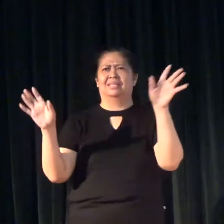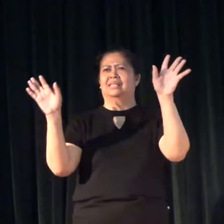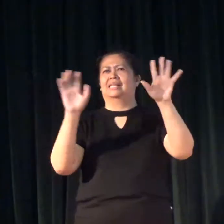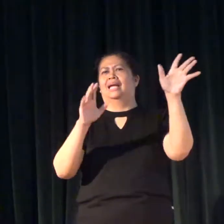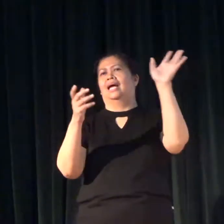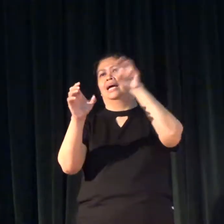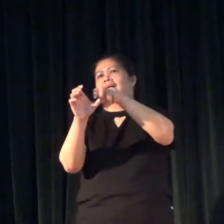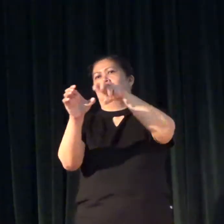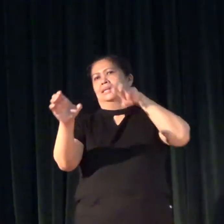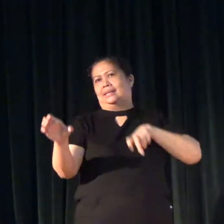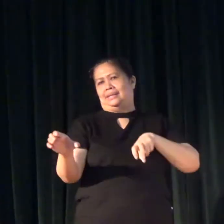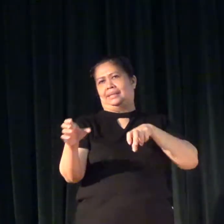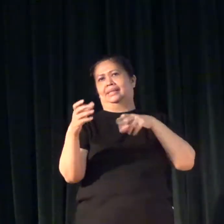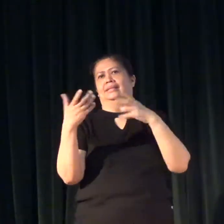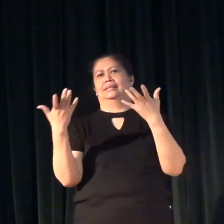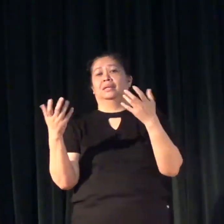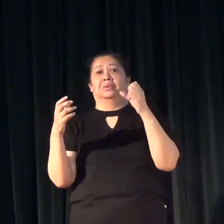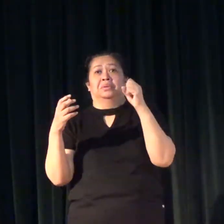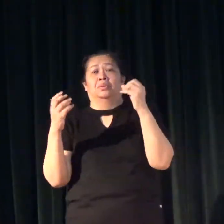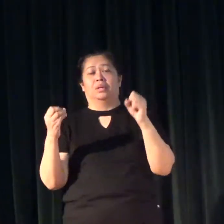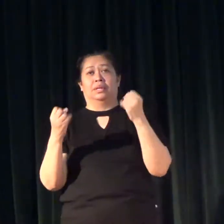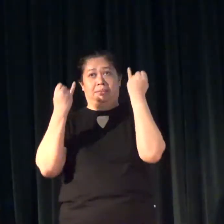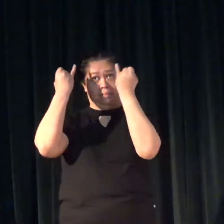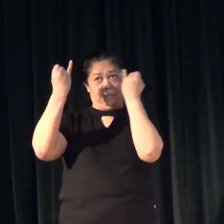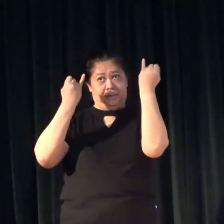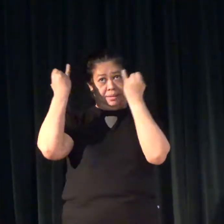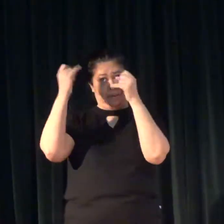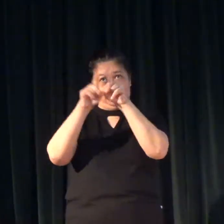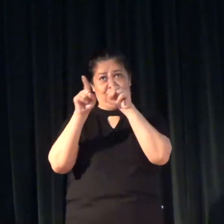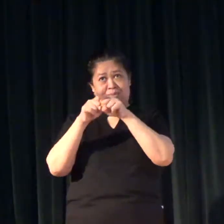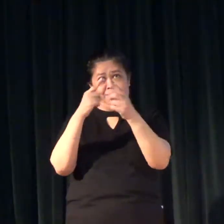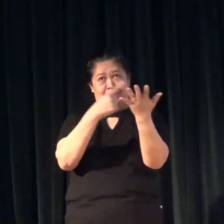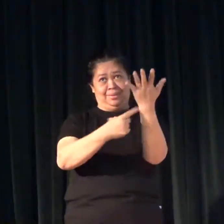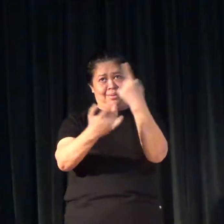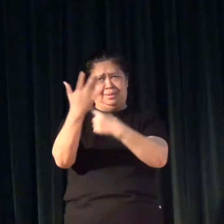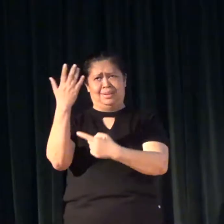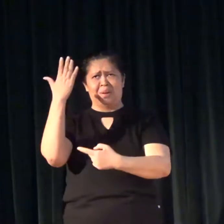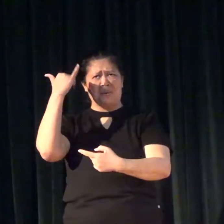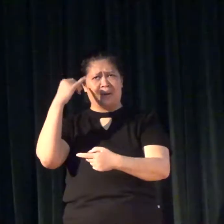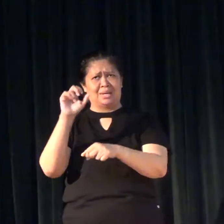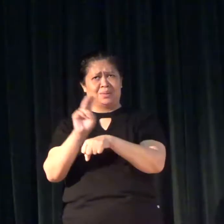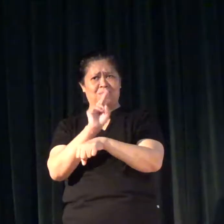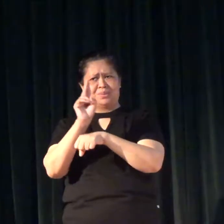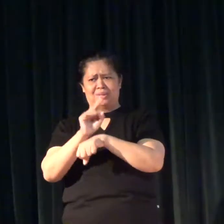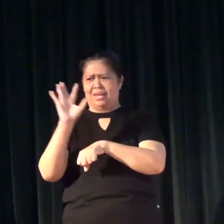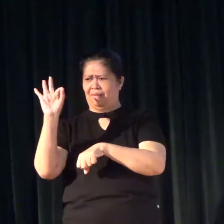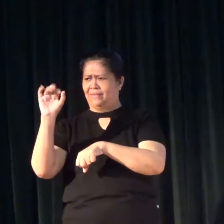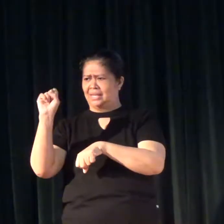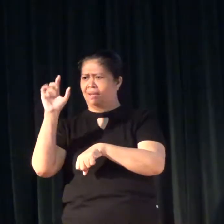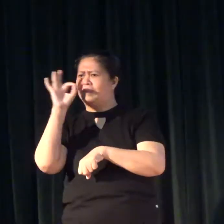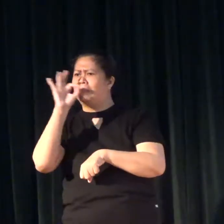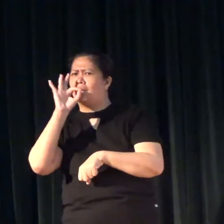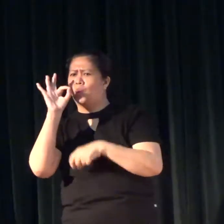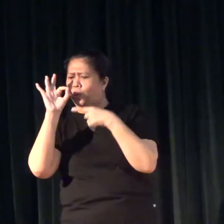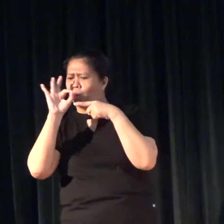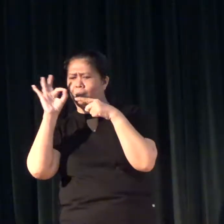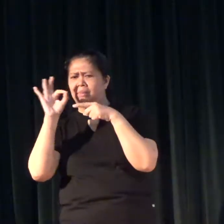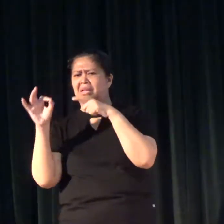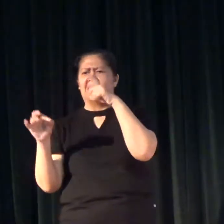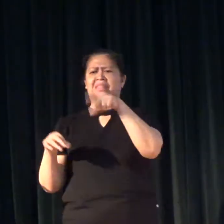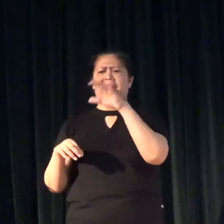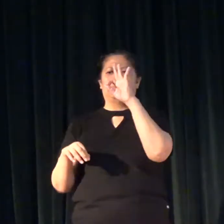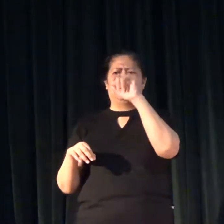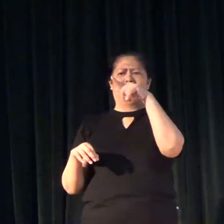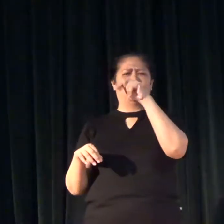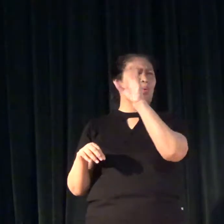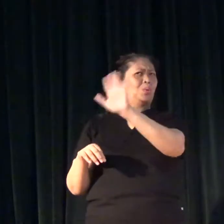is Filipino. And so, can imagine also the way, why do we use Filipino sign language? We don't need